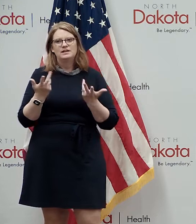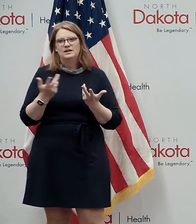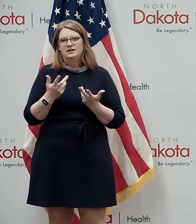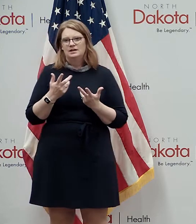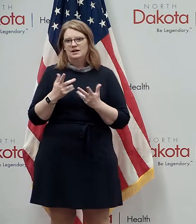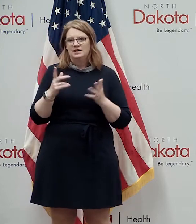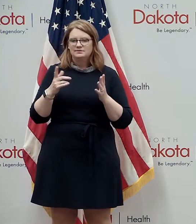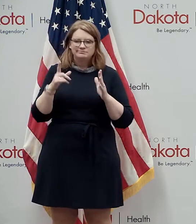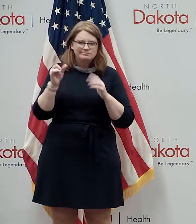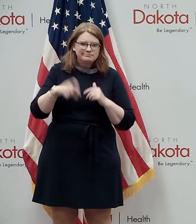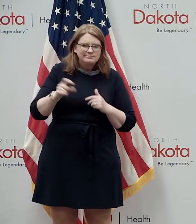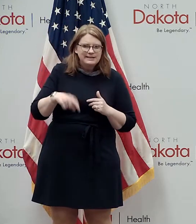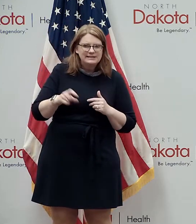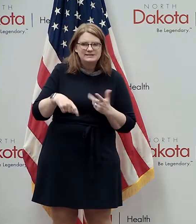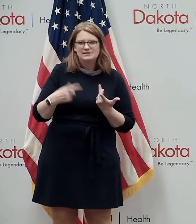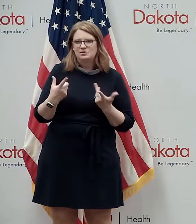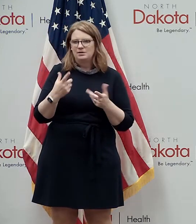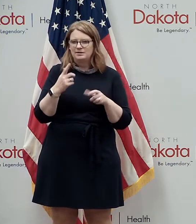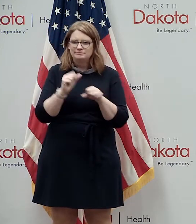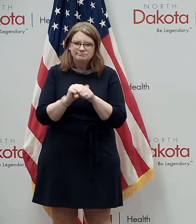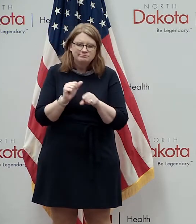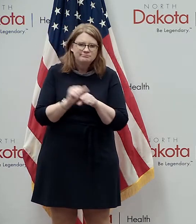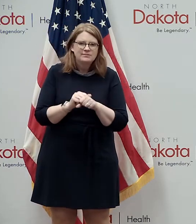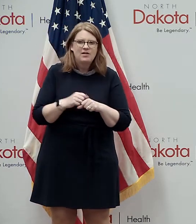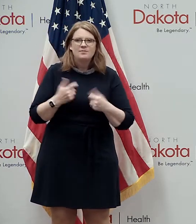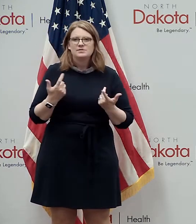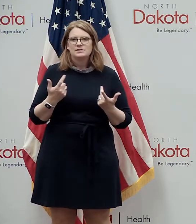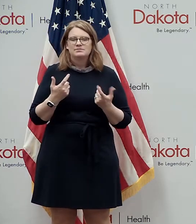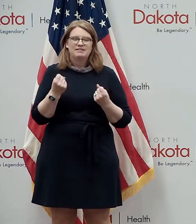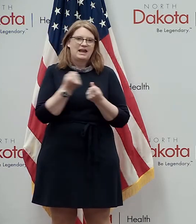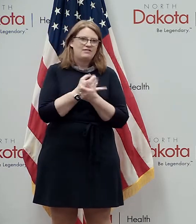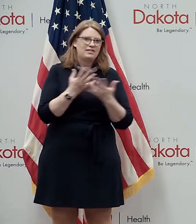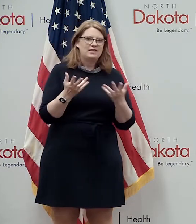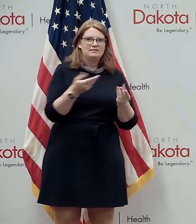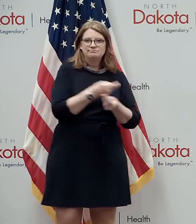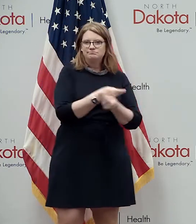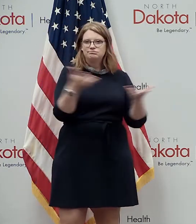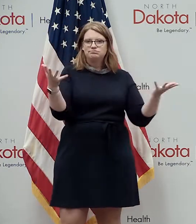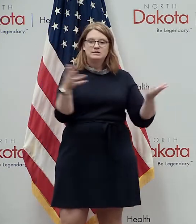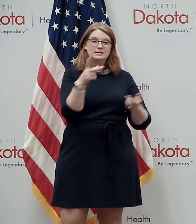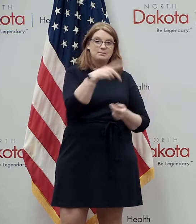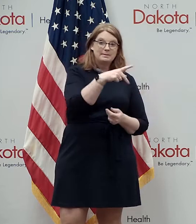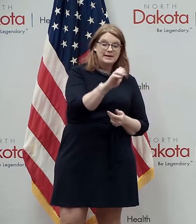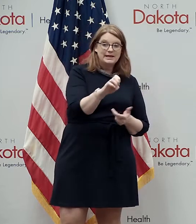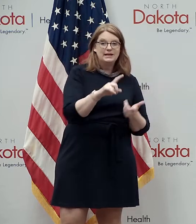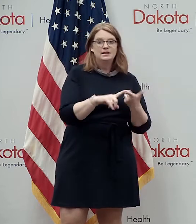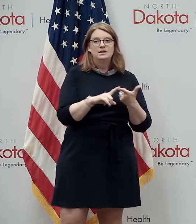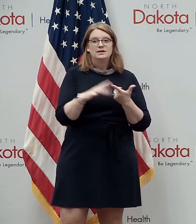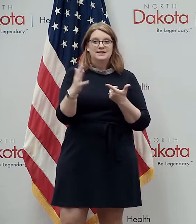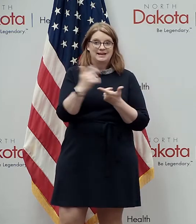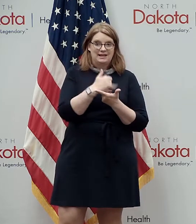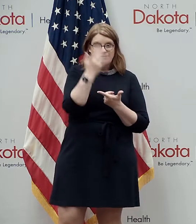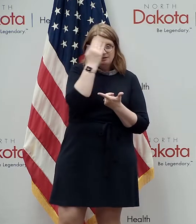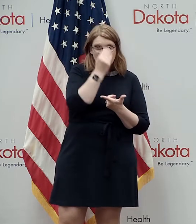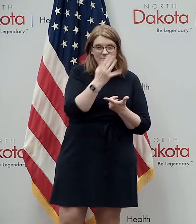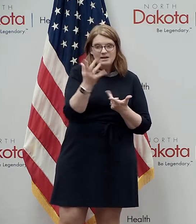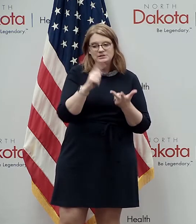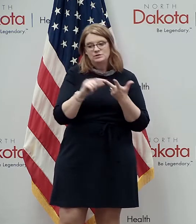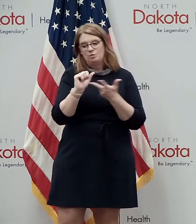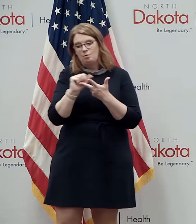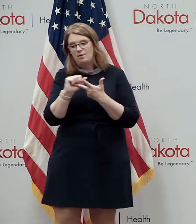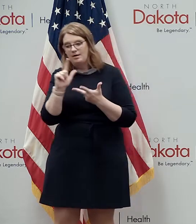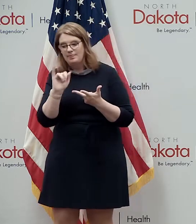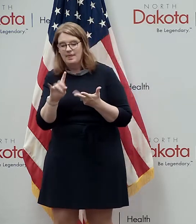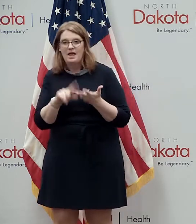critical capacity capacities and it's on everything from distributing ppe to gathering data to working in the lab